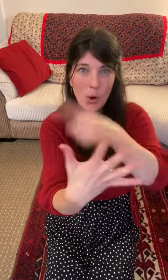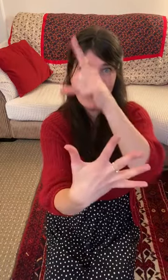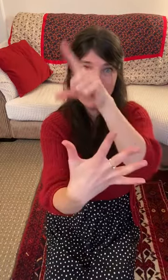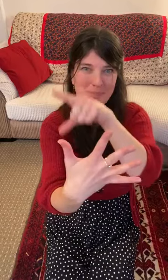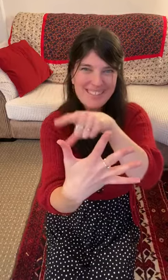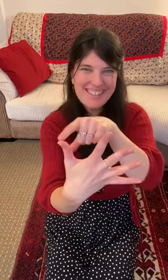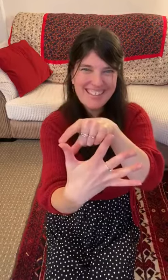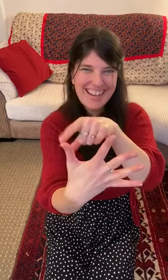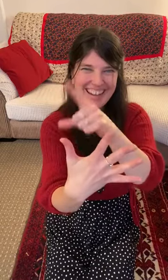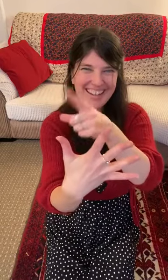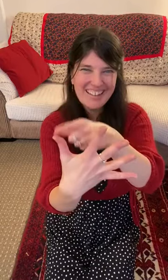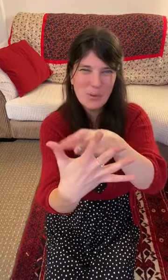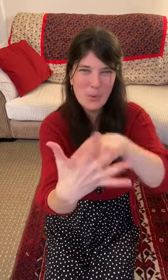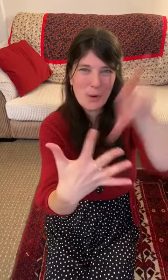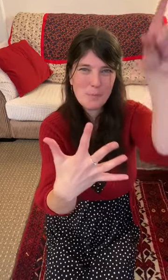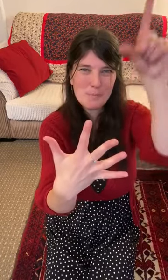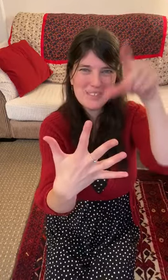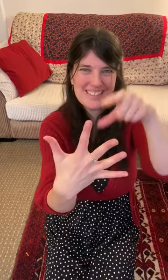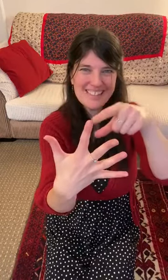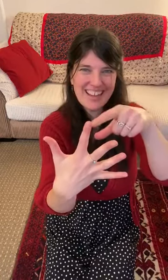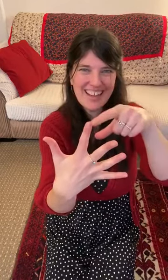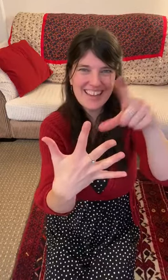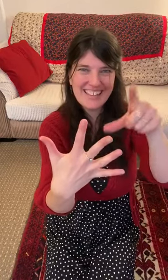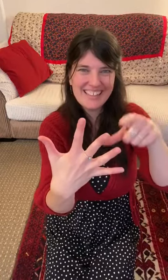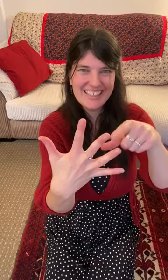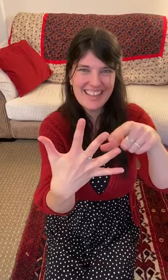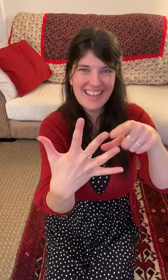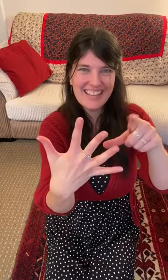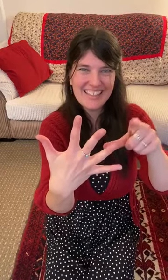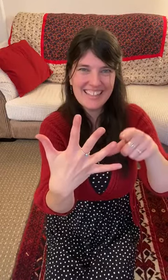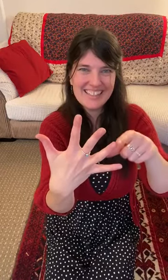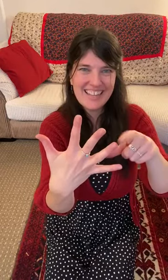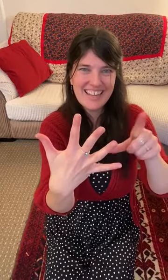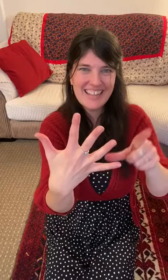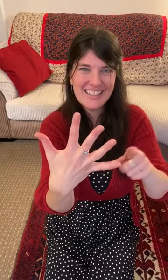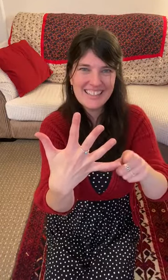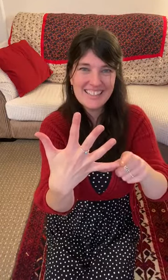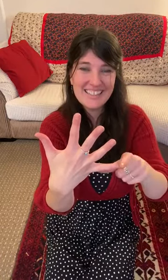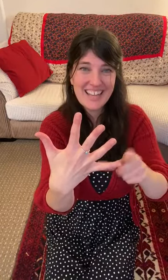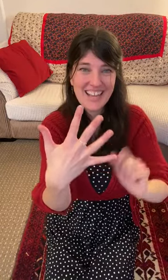whoops, Johnny, whoops, Johnny, Johnny, Johnny, Johnny.